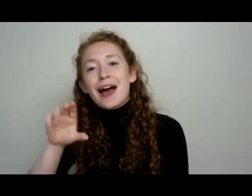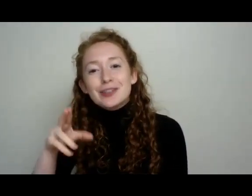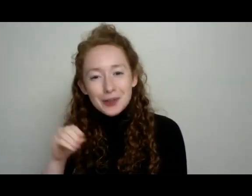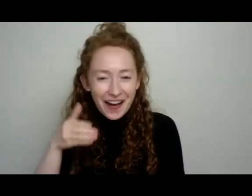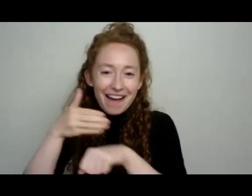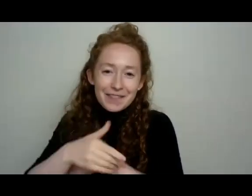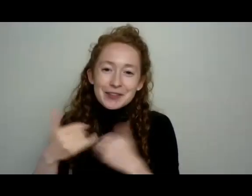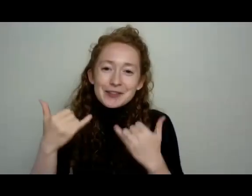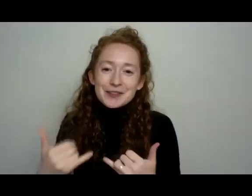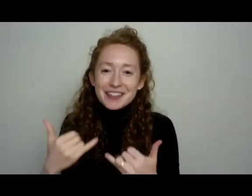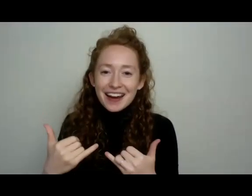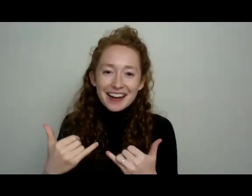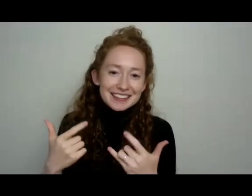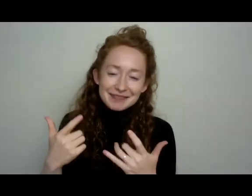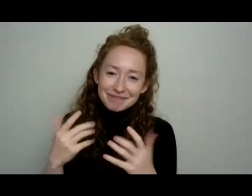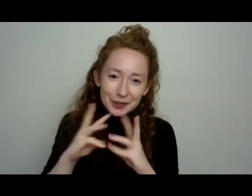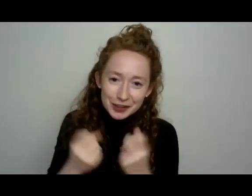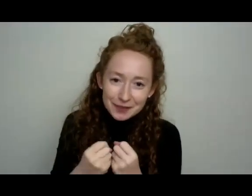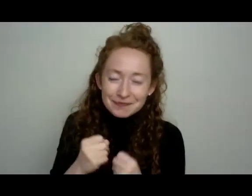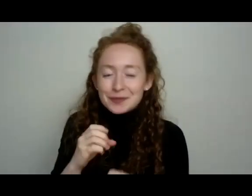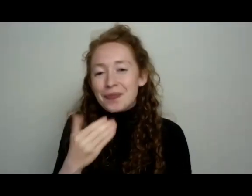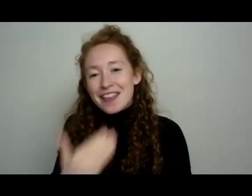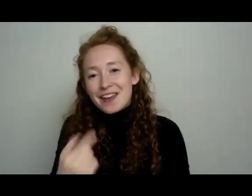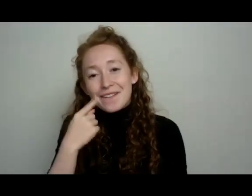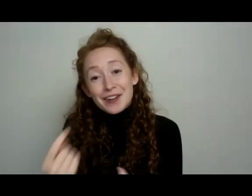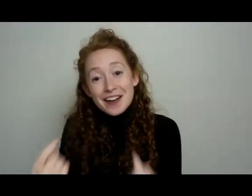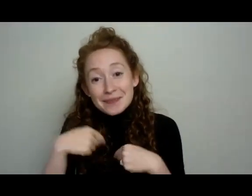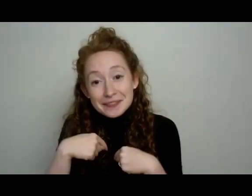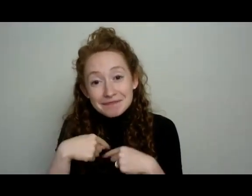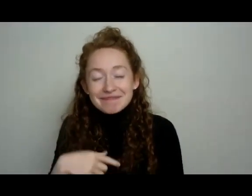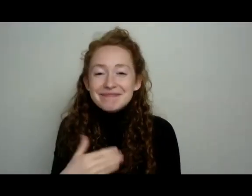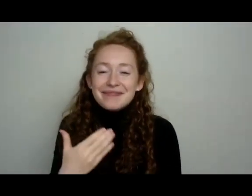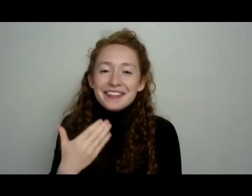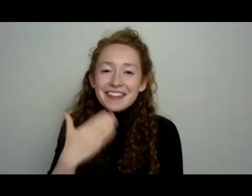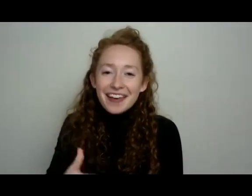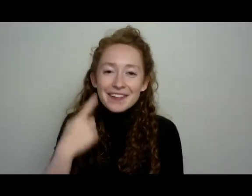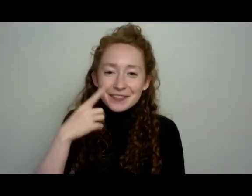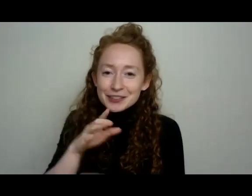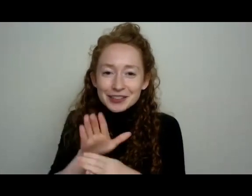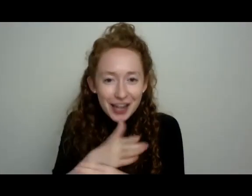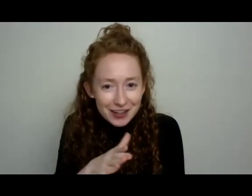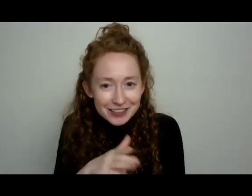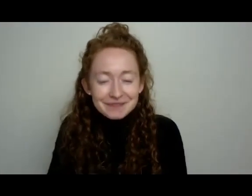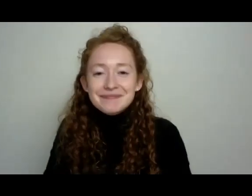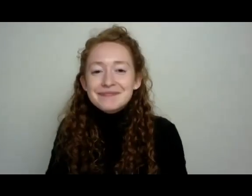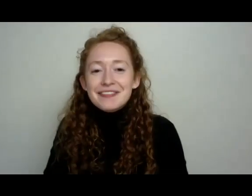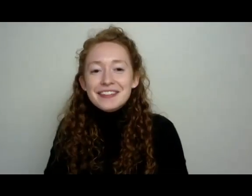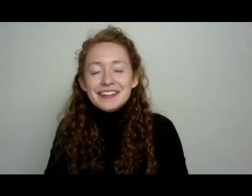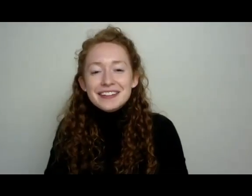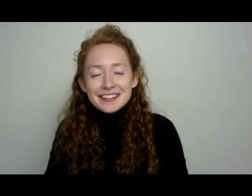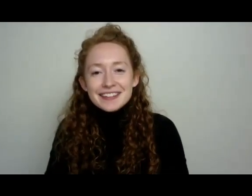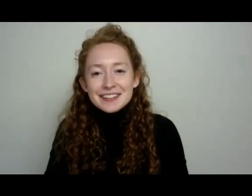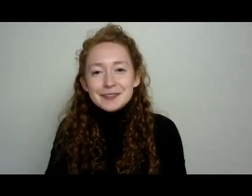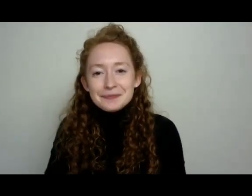So thank you so much for coming. Thank you so much for sharing. And without further ado,